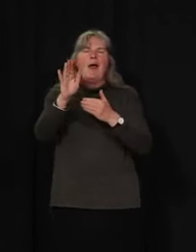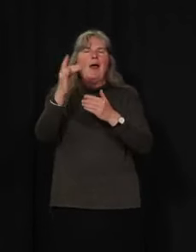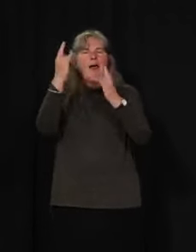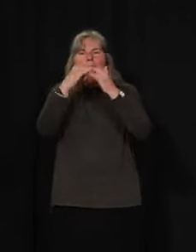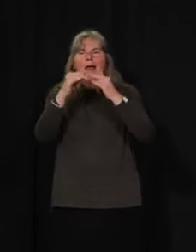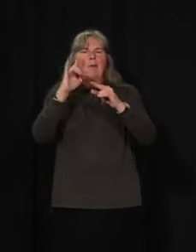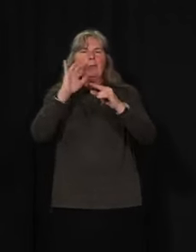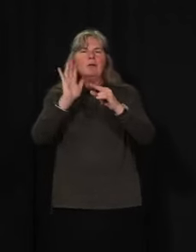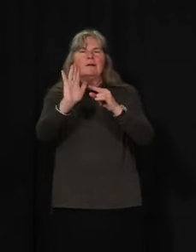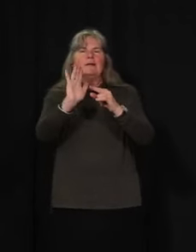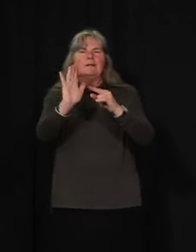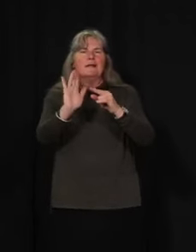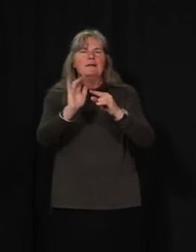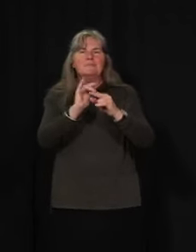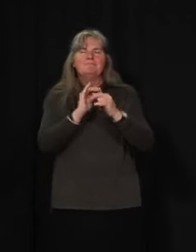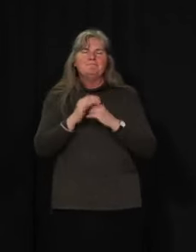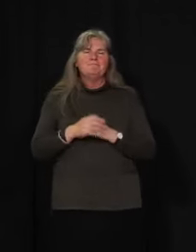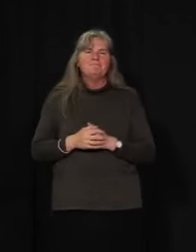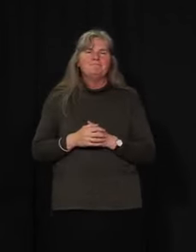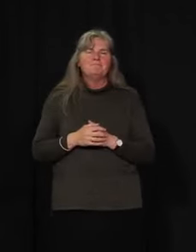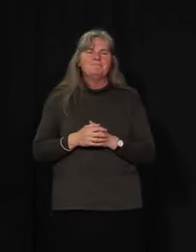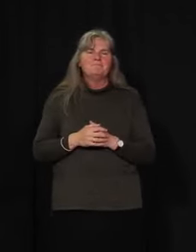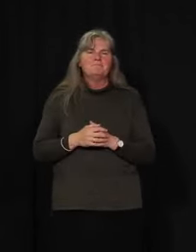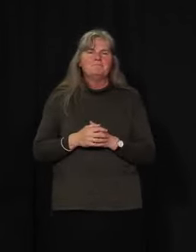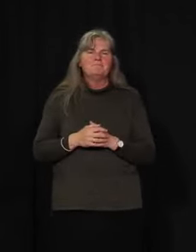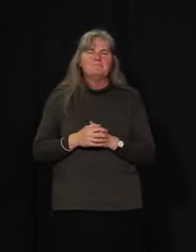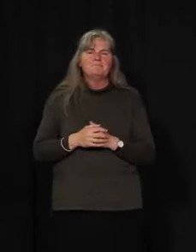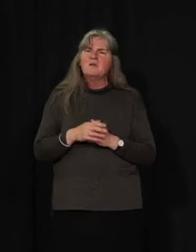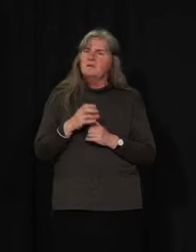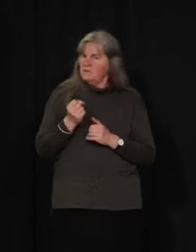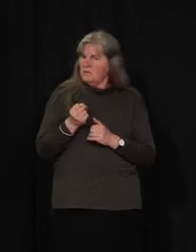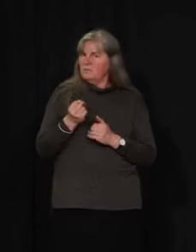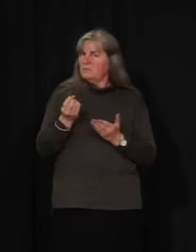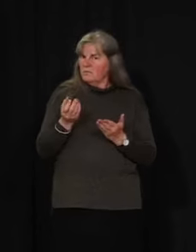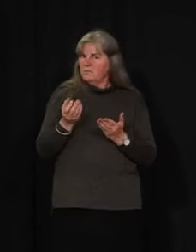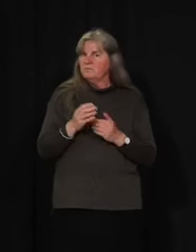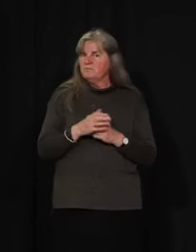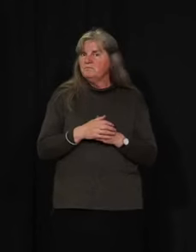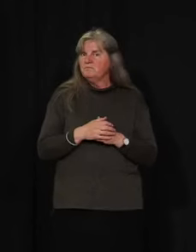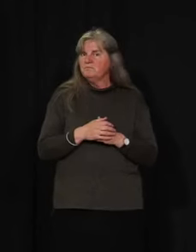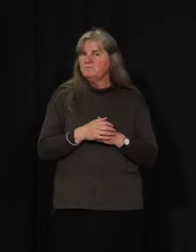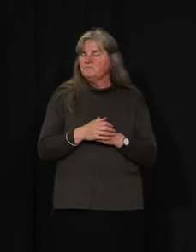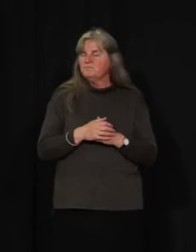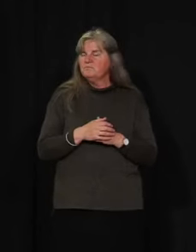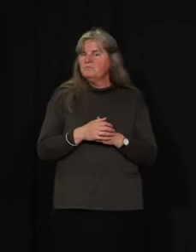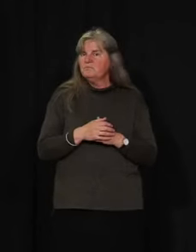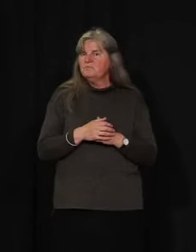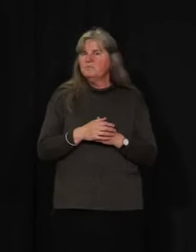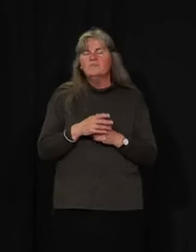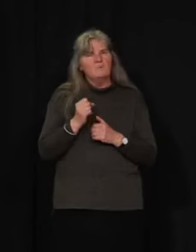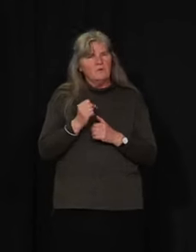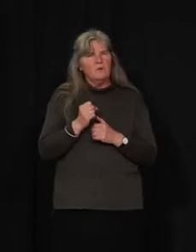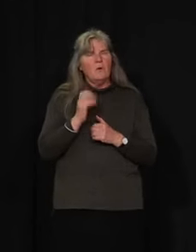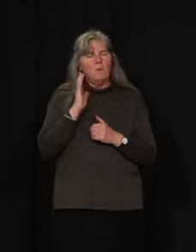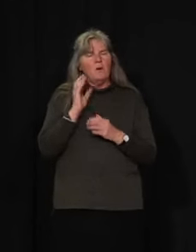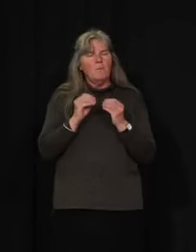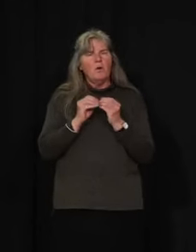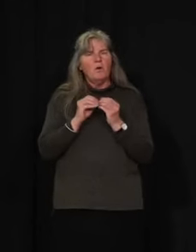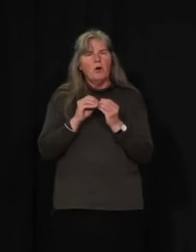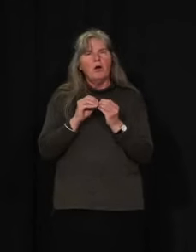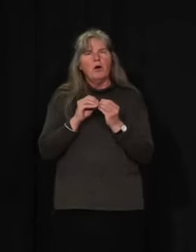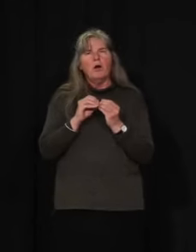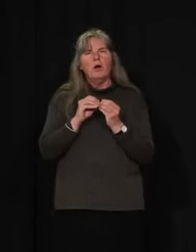or public health reasons. So, definitely something to get specific advice on.